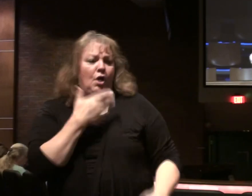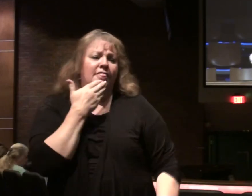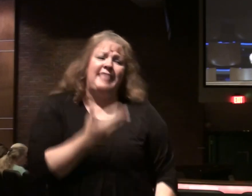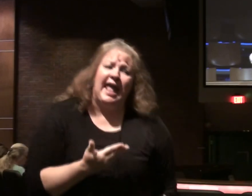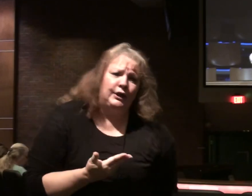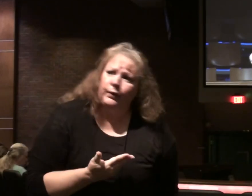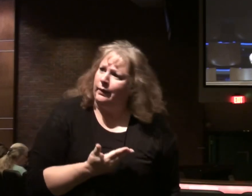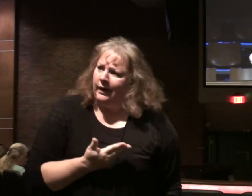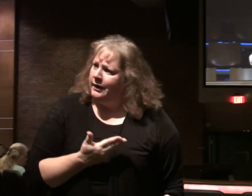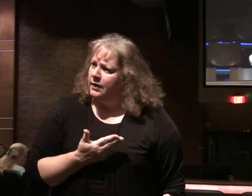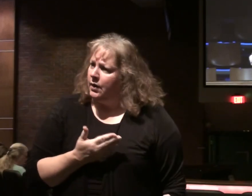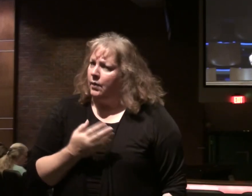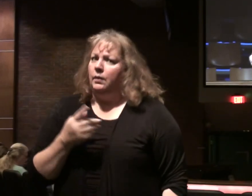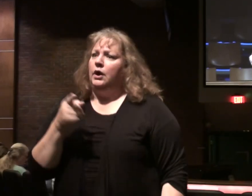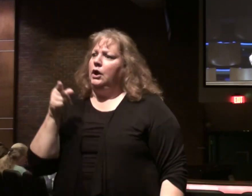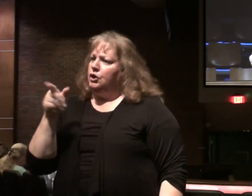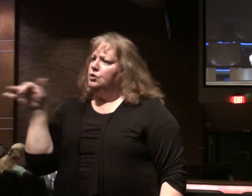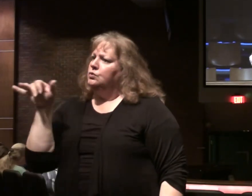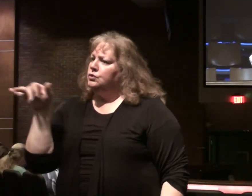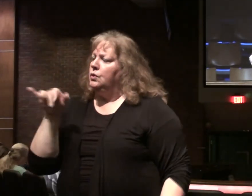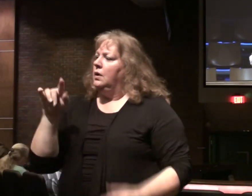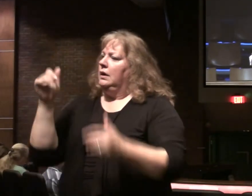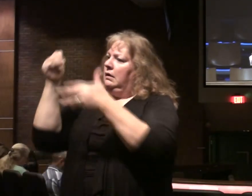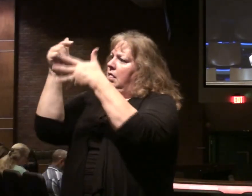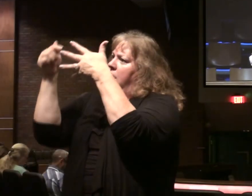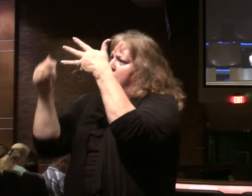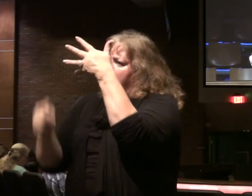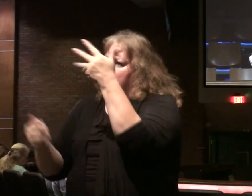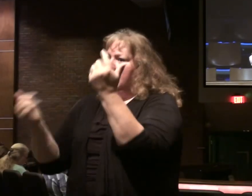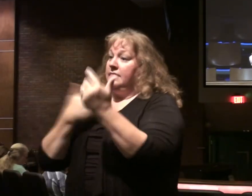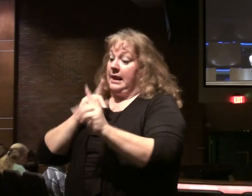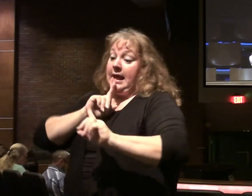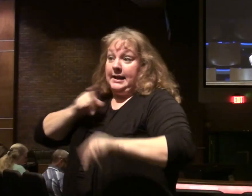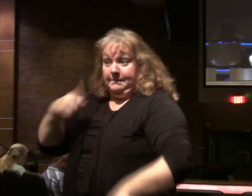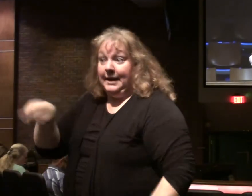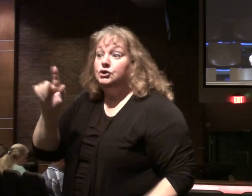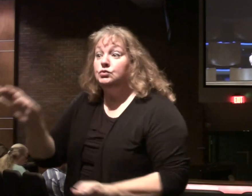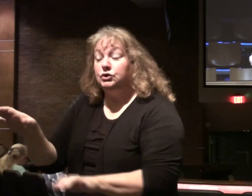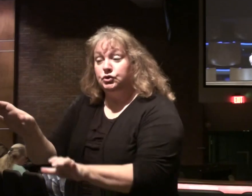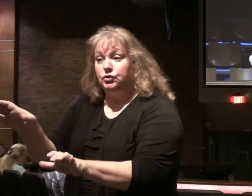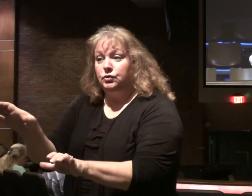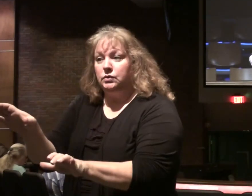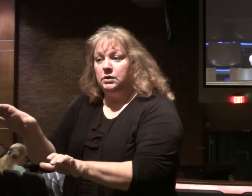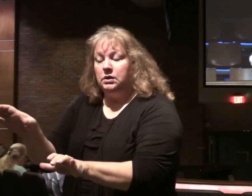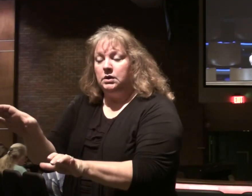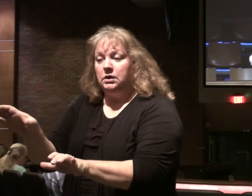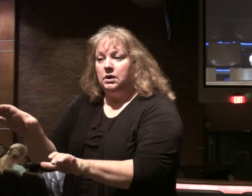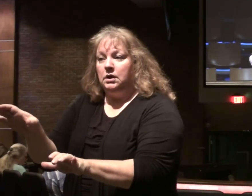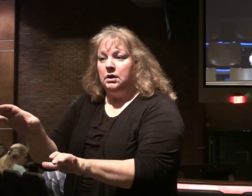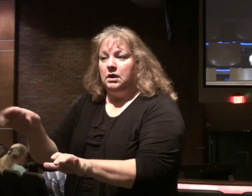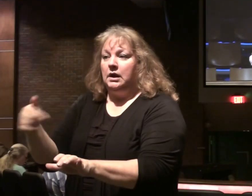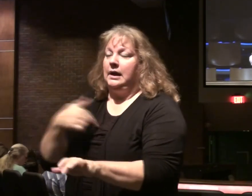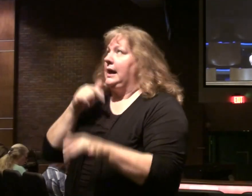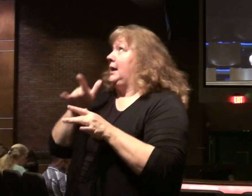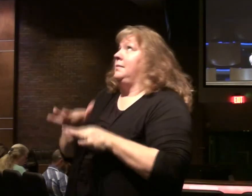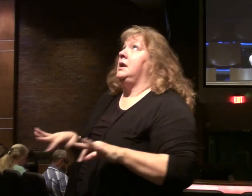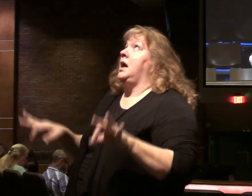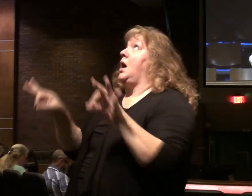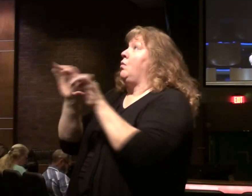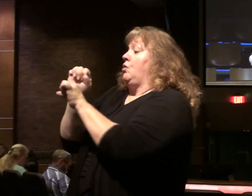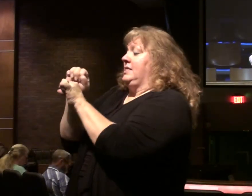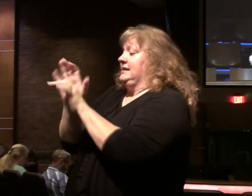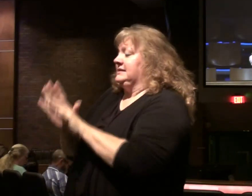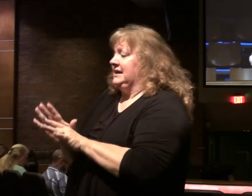So will you too. When you do all things. Which are commanded out of you. Say. We are unworthy slaves.